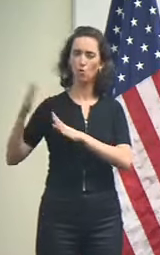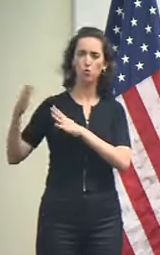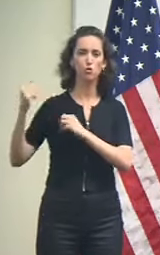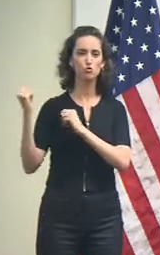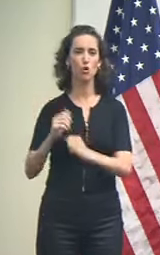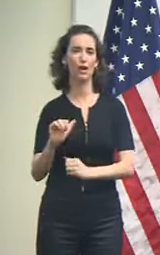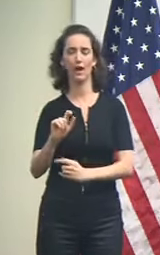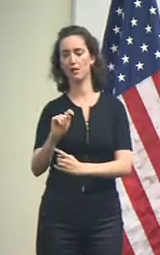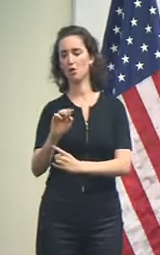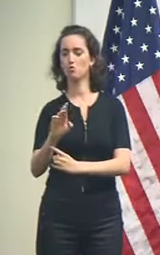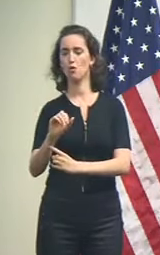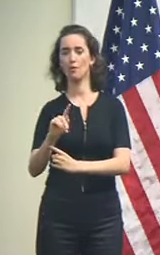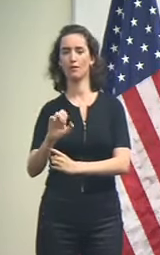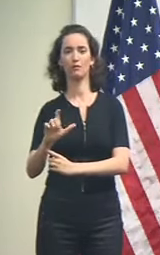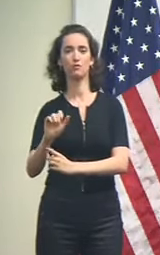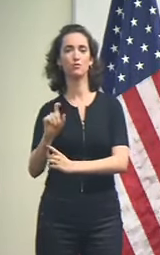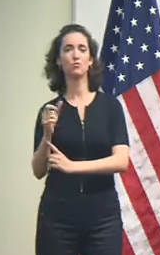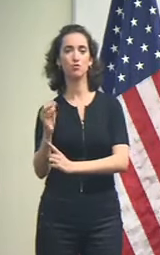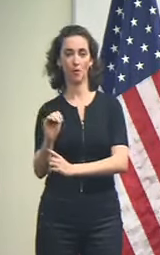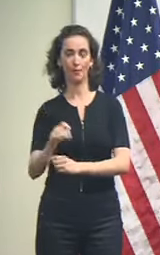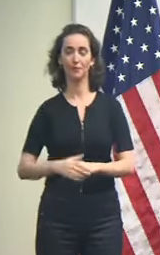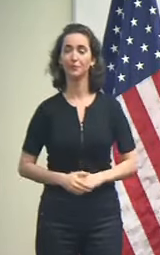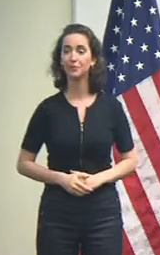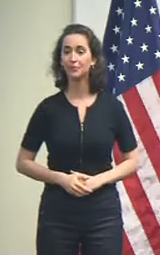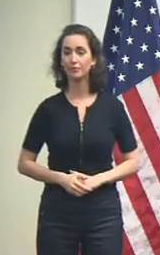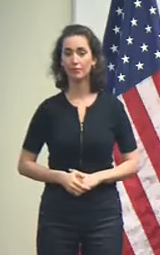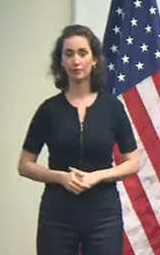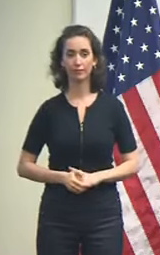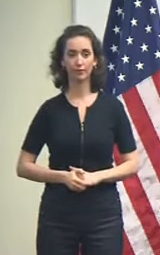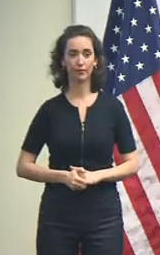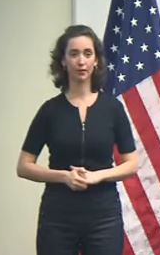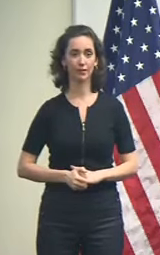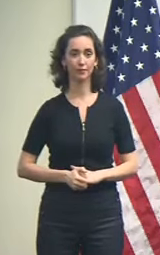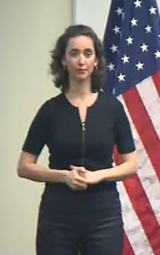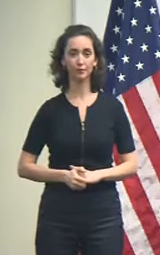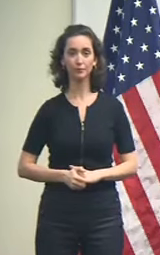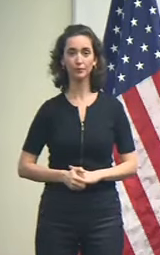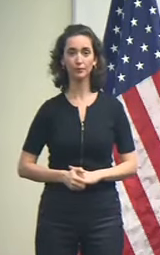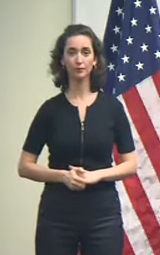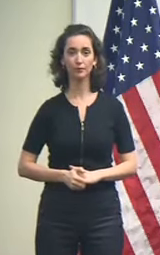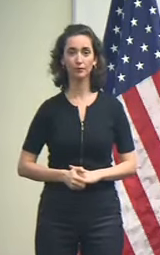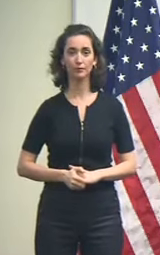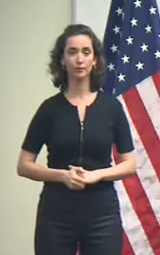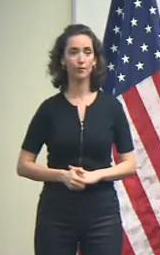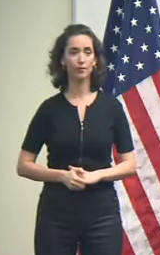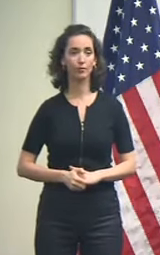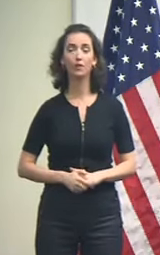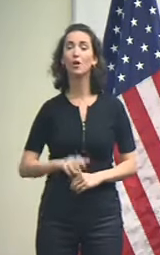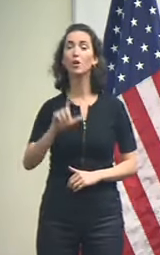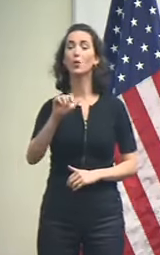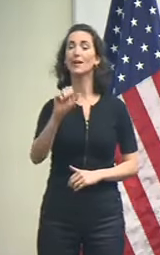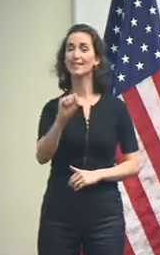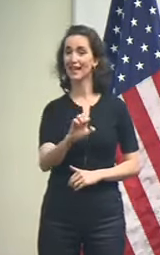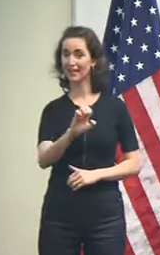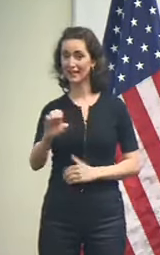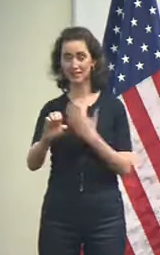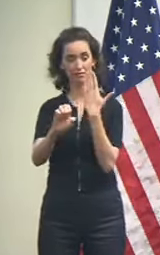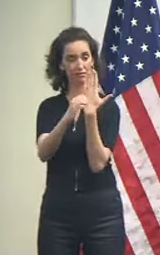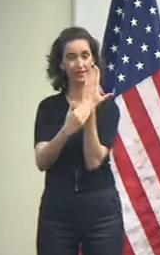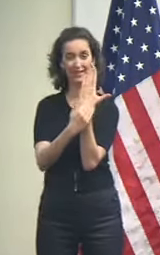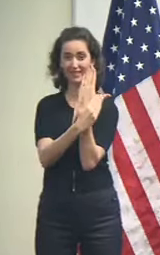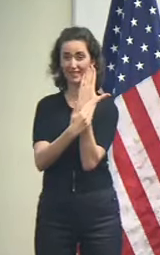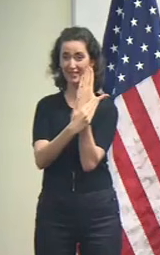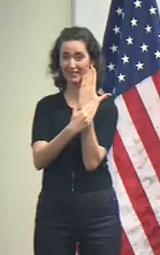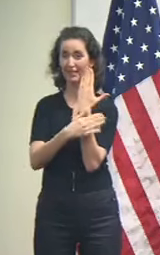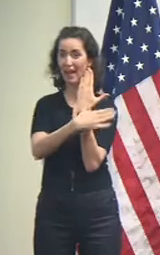All of southeast Louisiana remains at risk for wind damage, and this does include